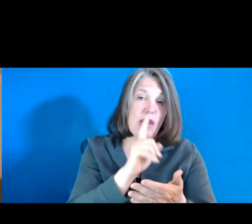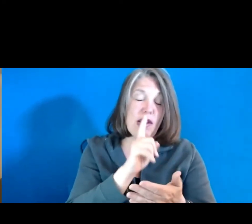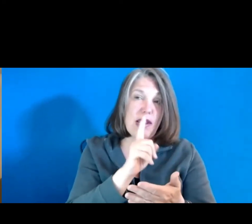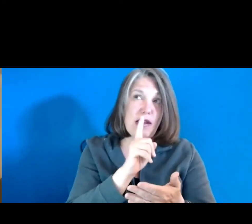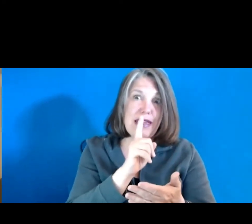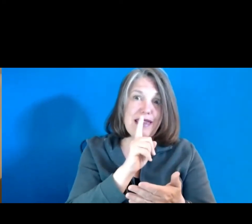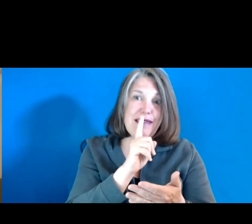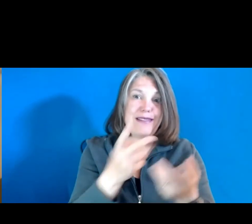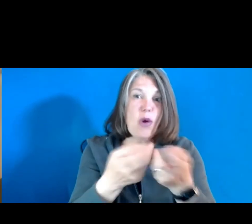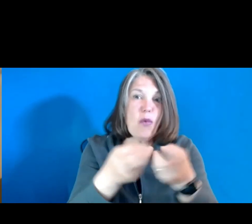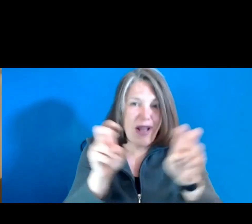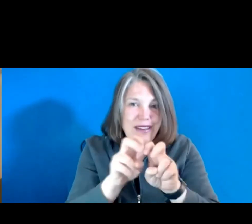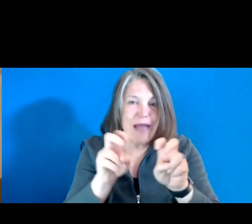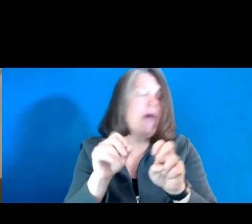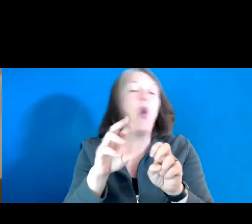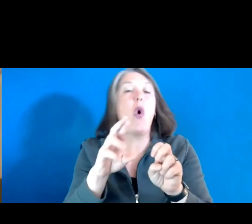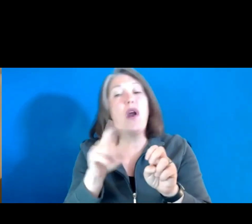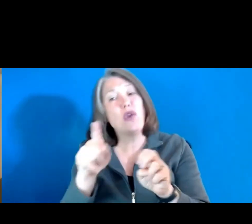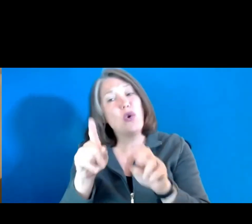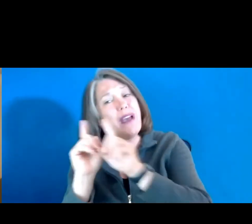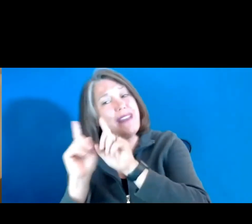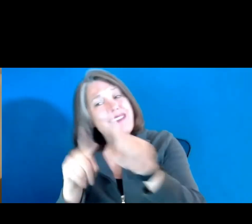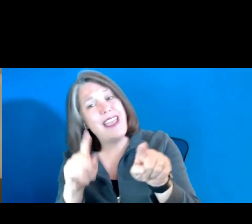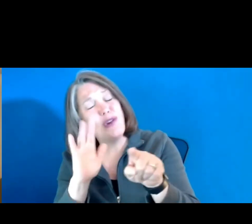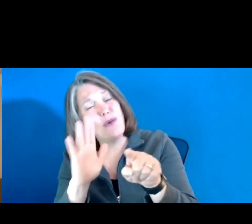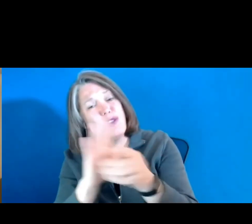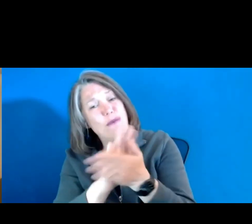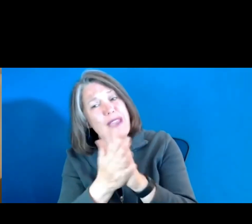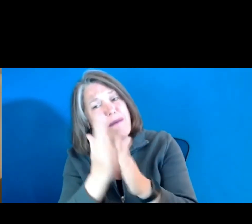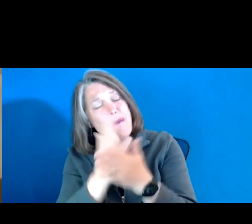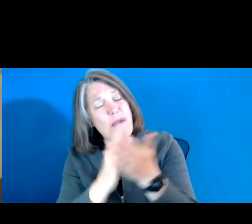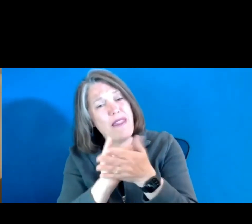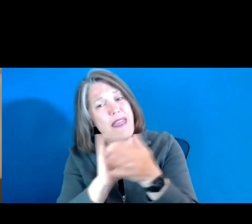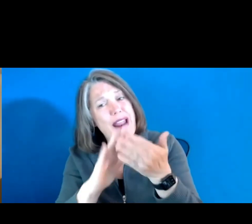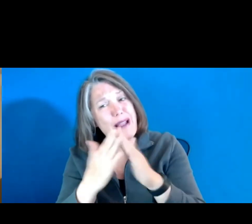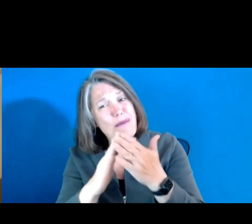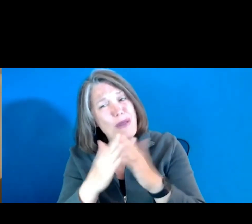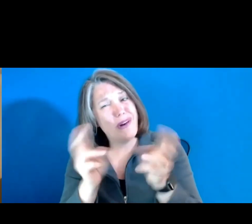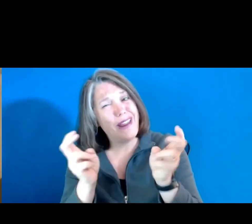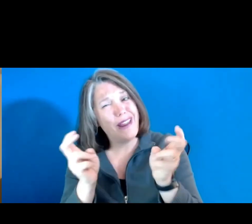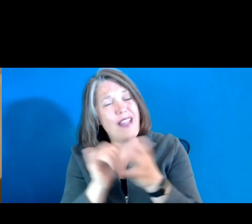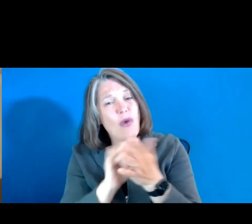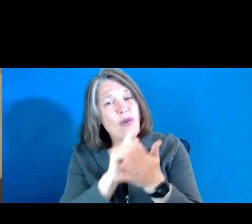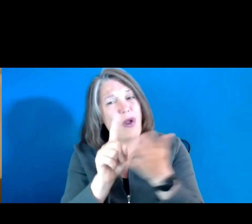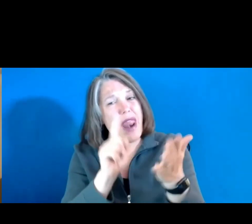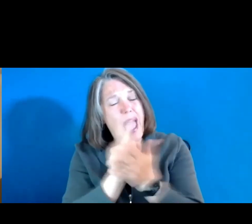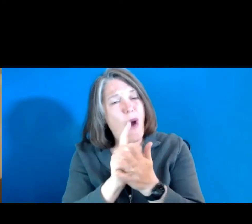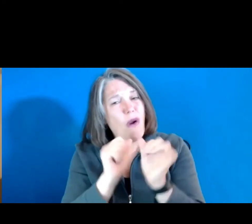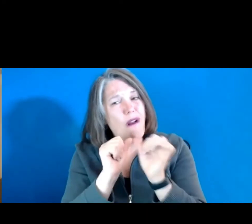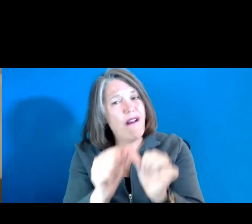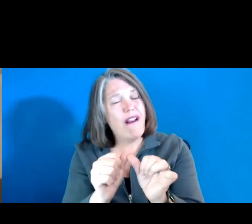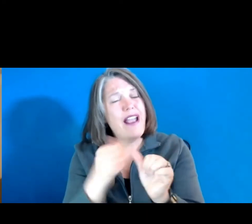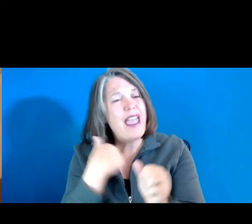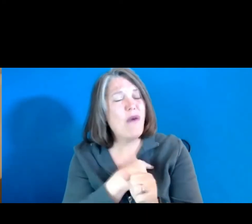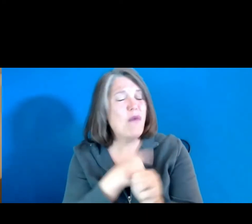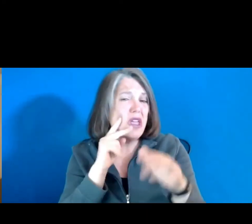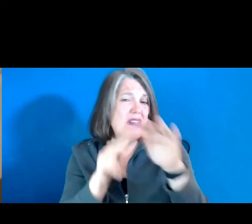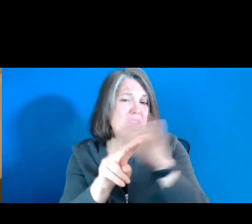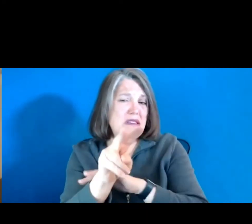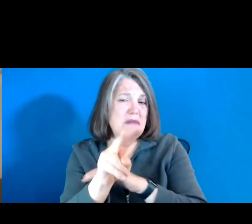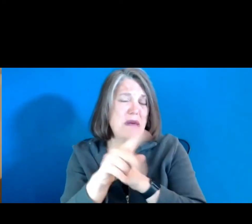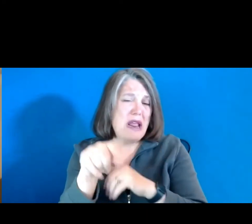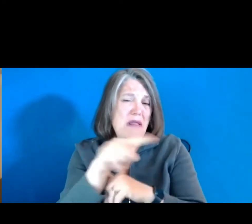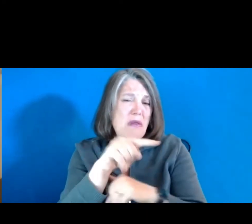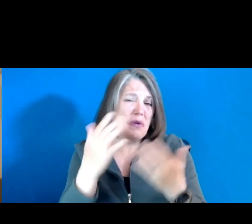if you attend, you will be part of that community. And those are an hour. And we anticipate those